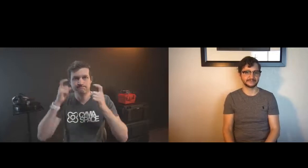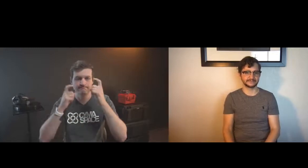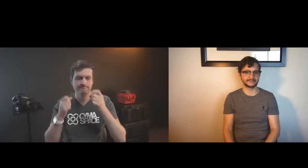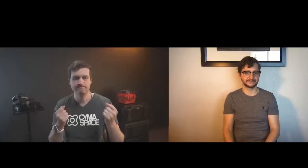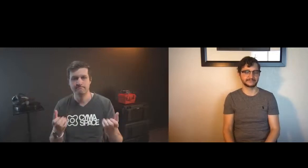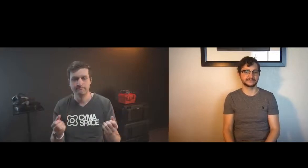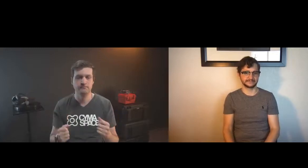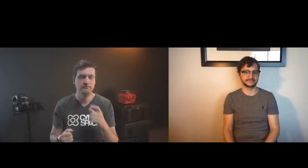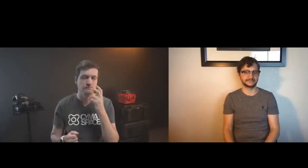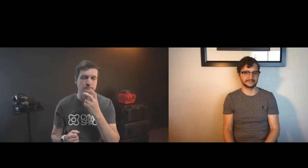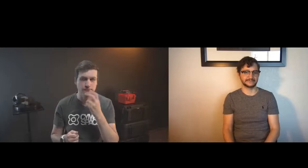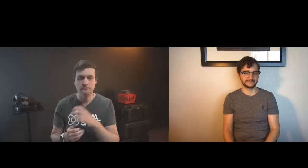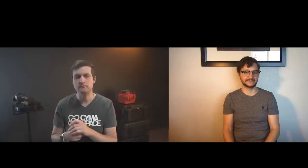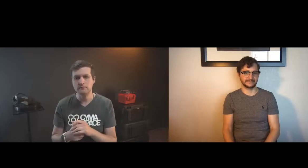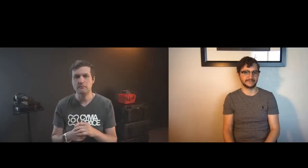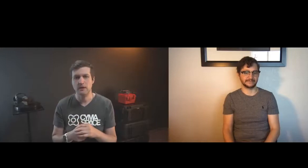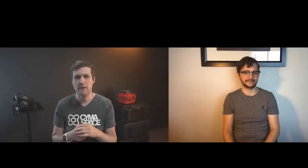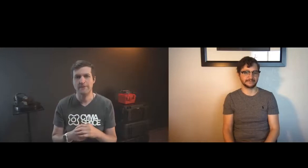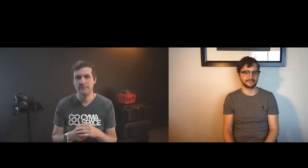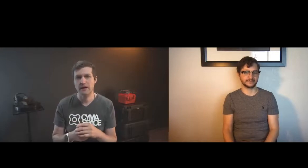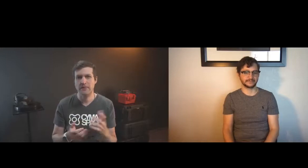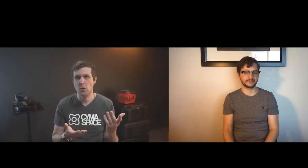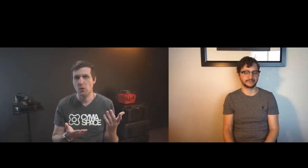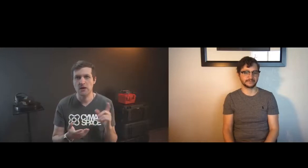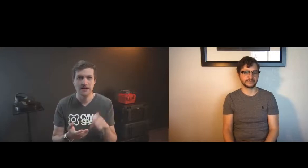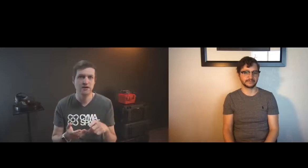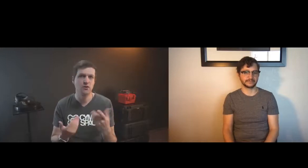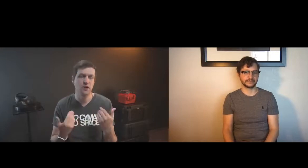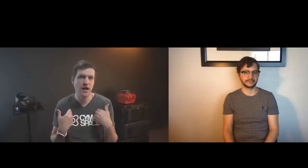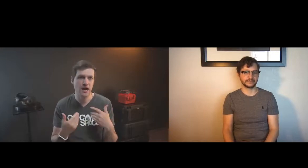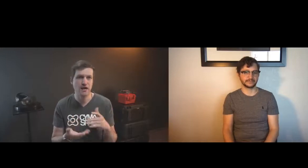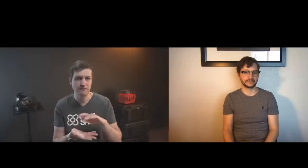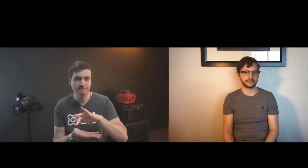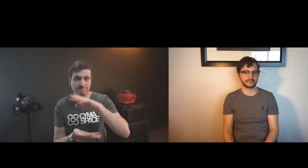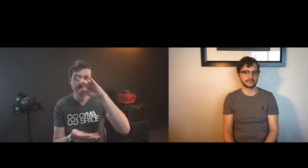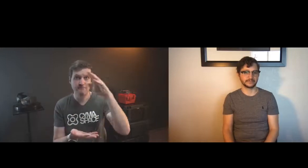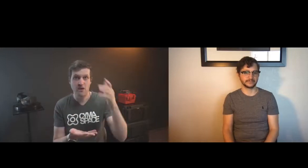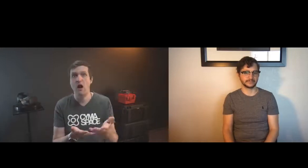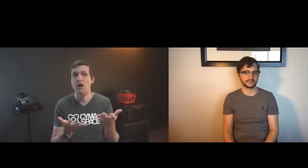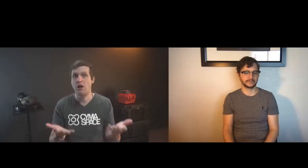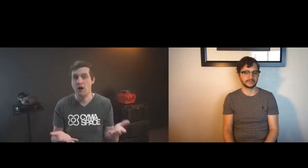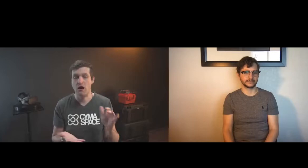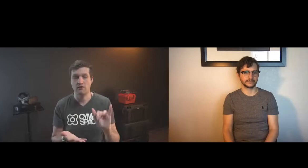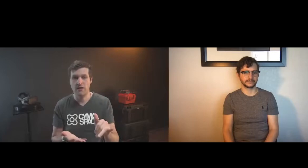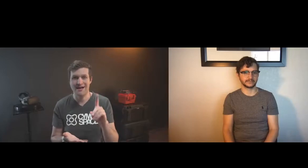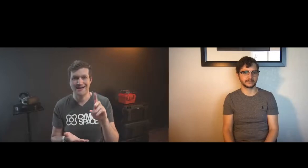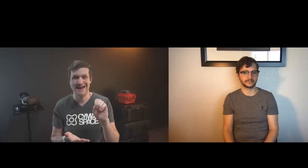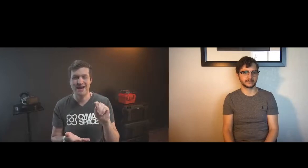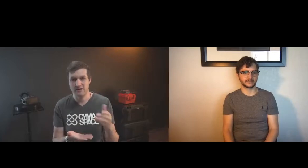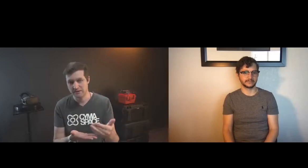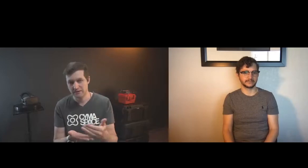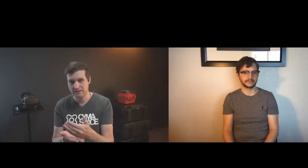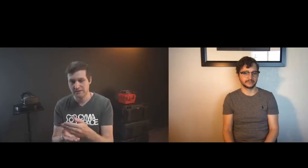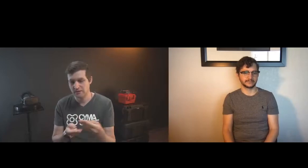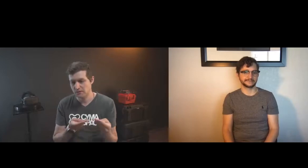with the full with all of the components and parameters of sign language present and once we